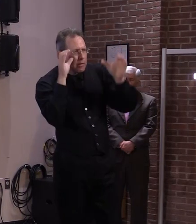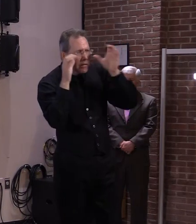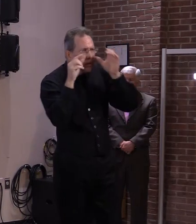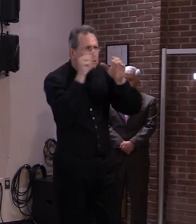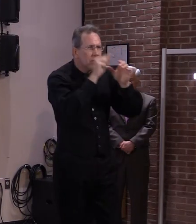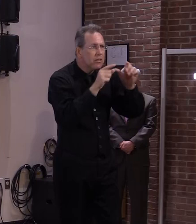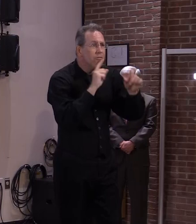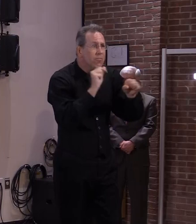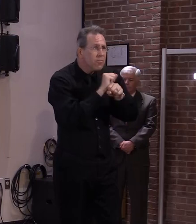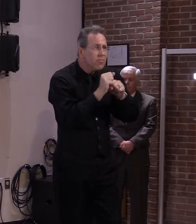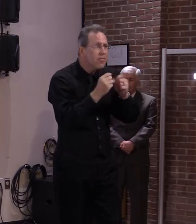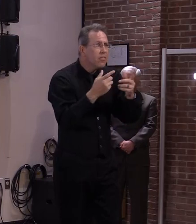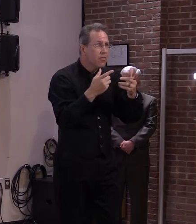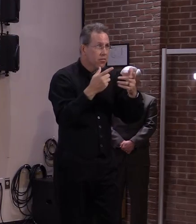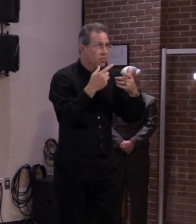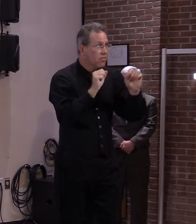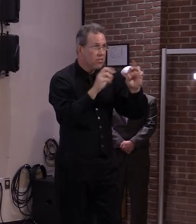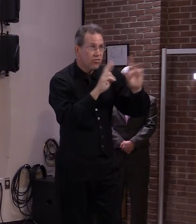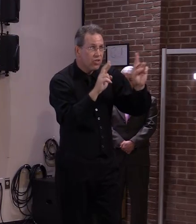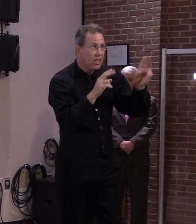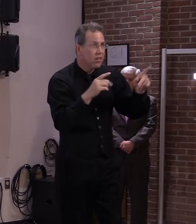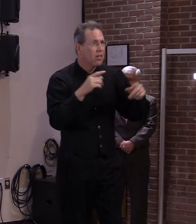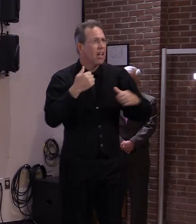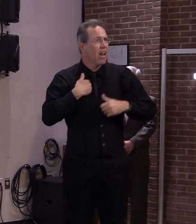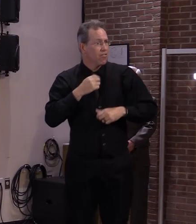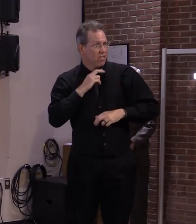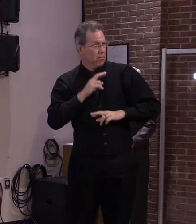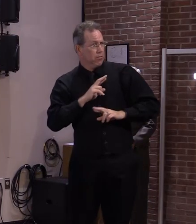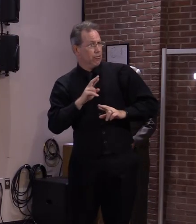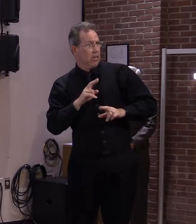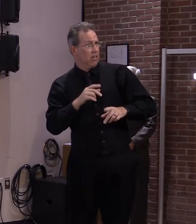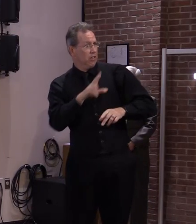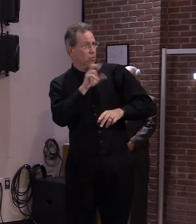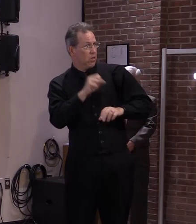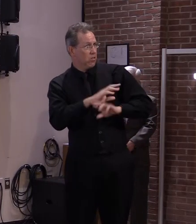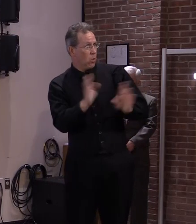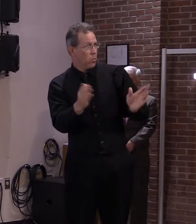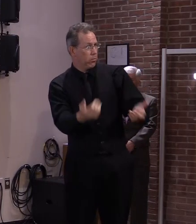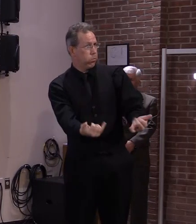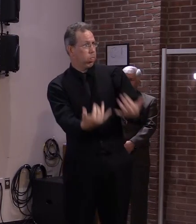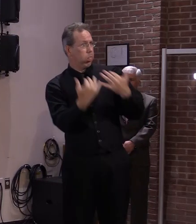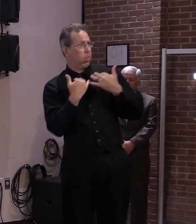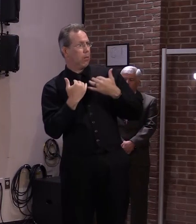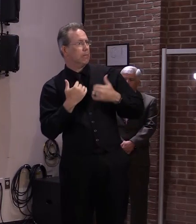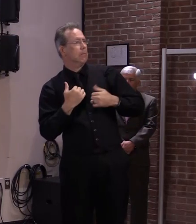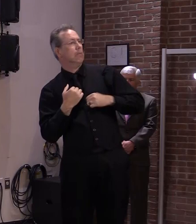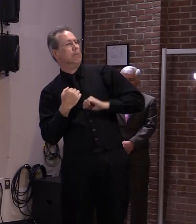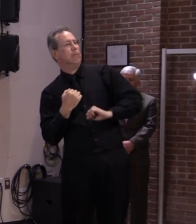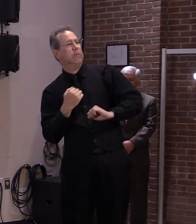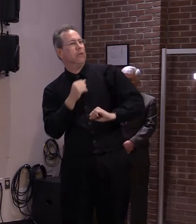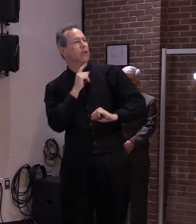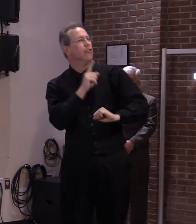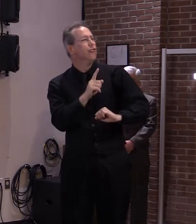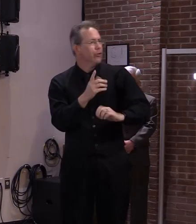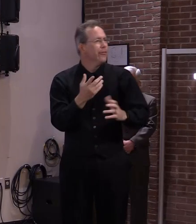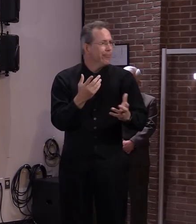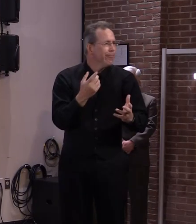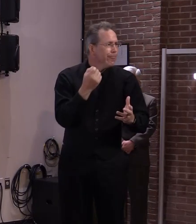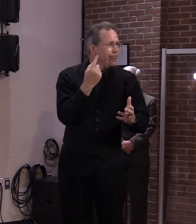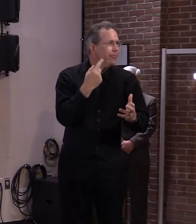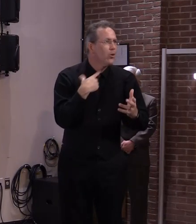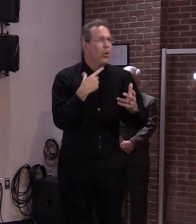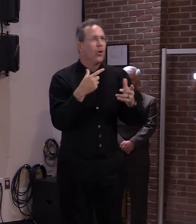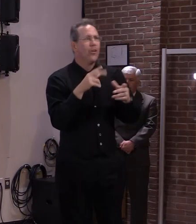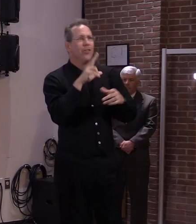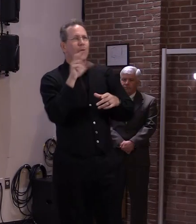opening up the border. So I'm not I'm not sure that they're as excited about this as we are at this point. But this was